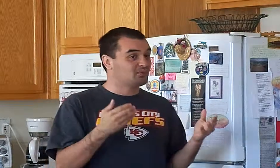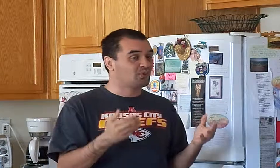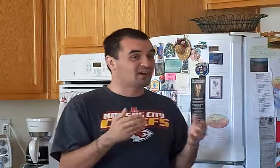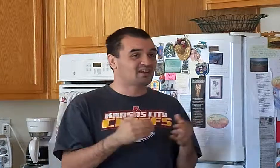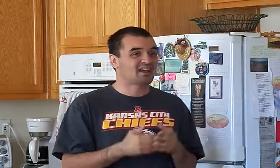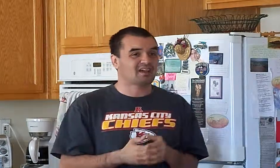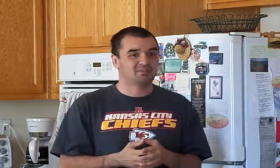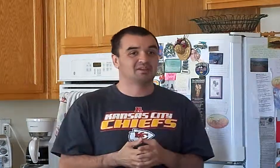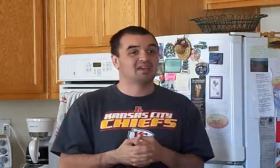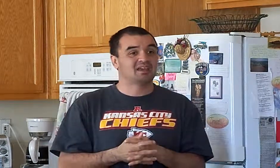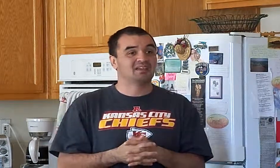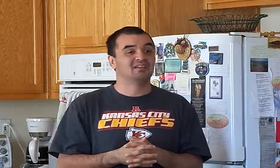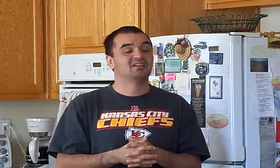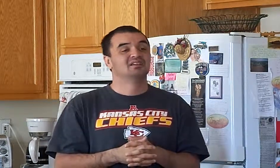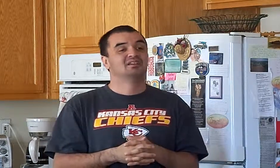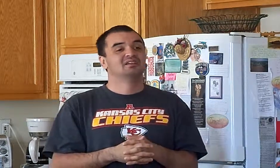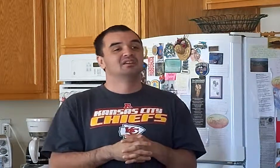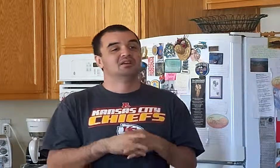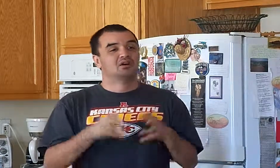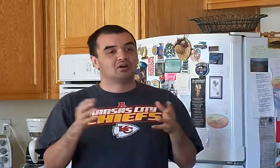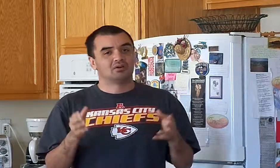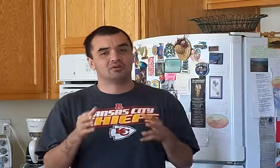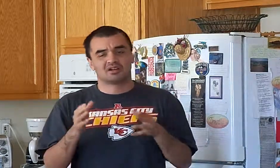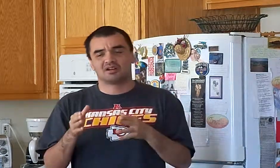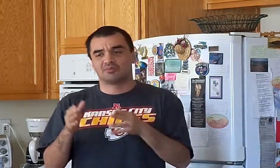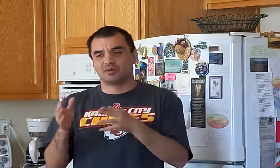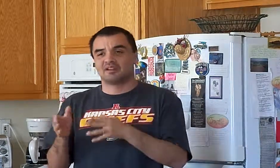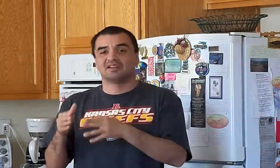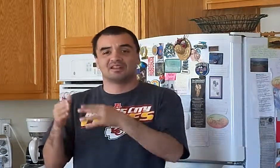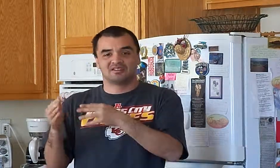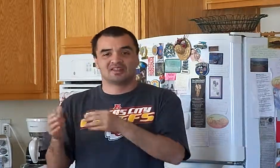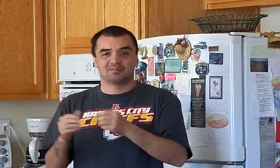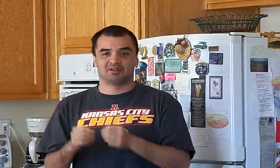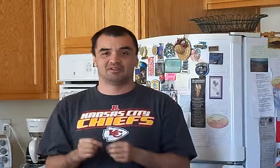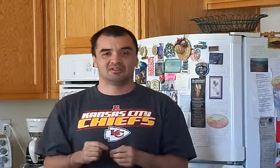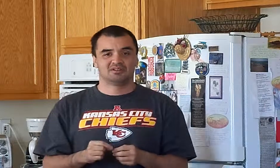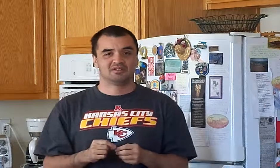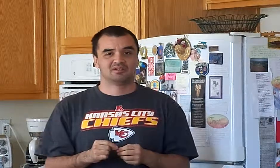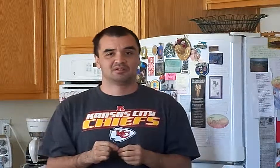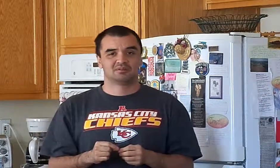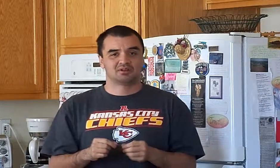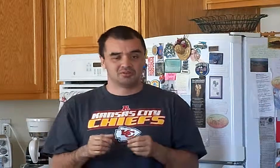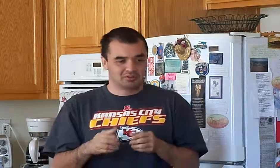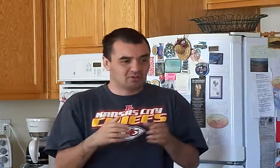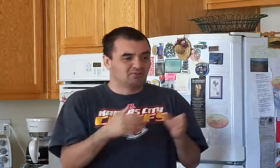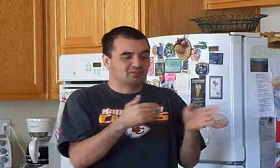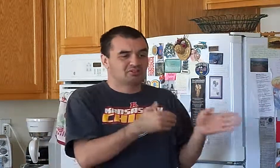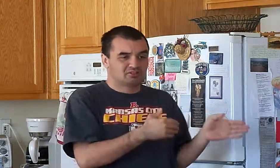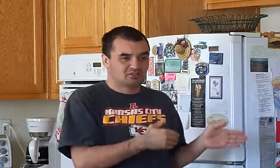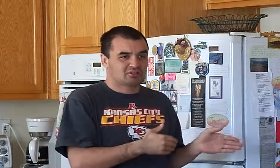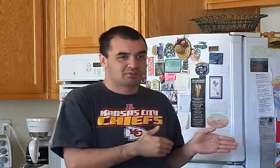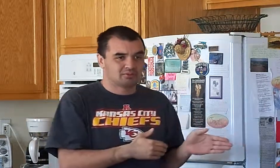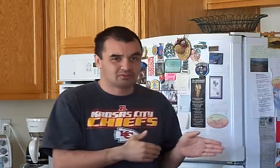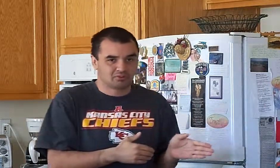why it happened and, in our own kind of way, accept it. Because we know eventually she's going to be restored.